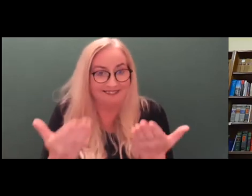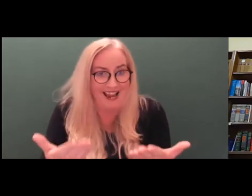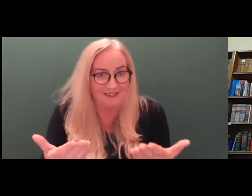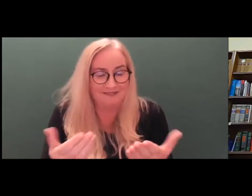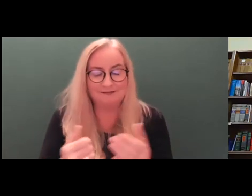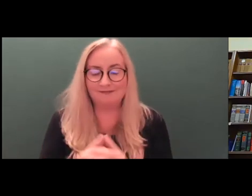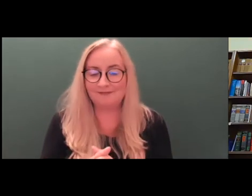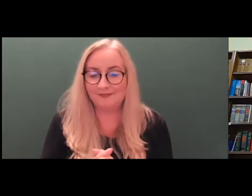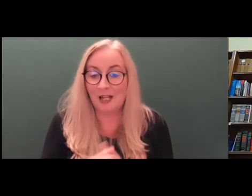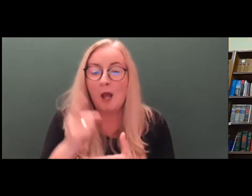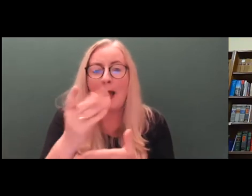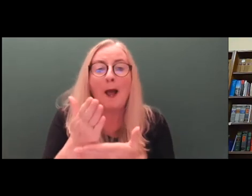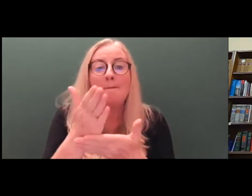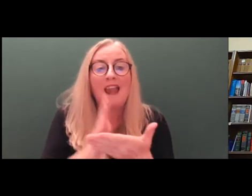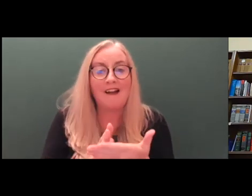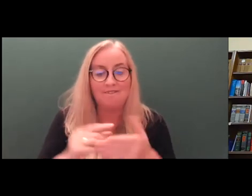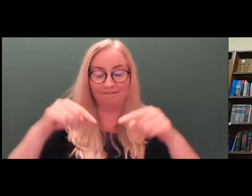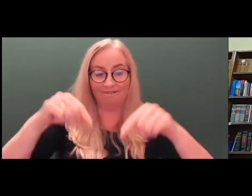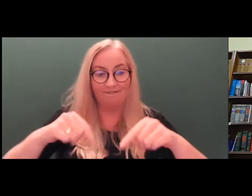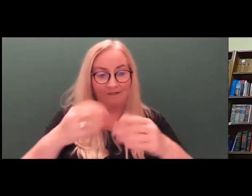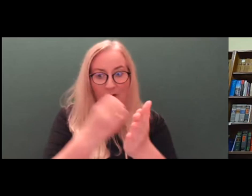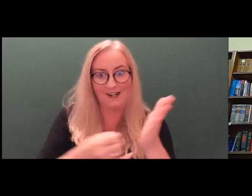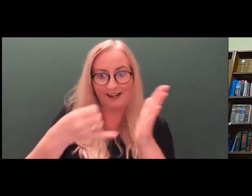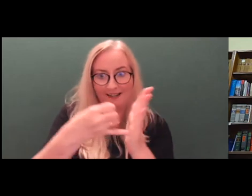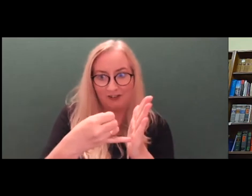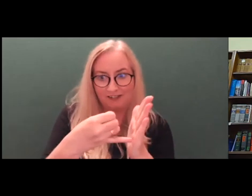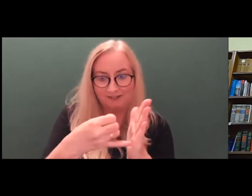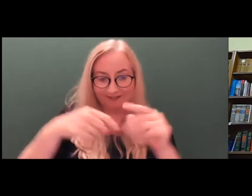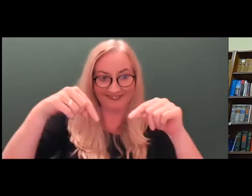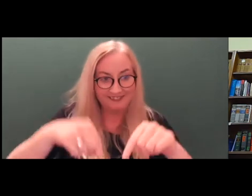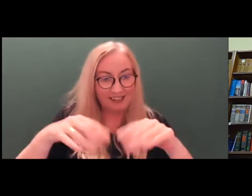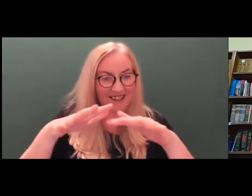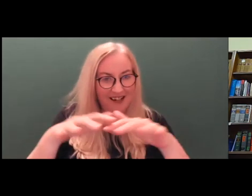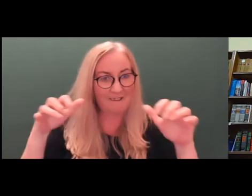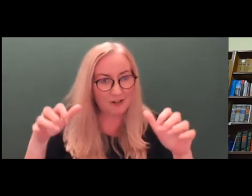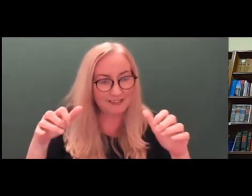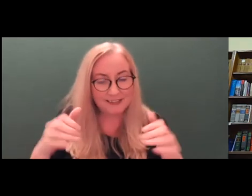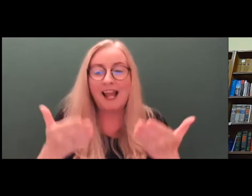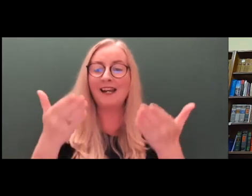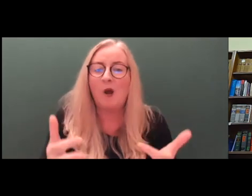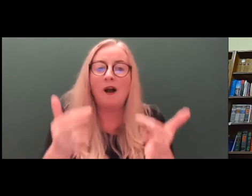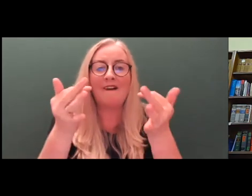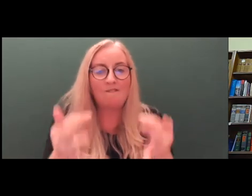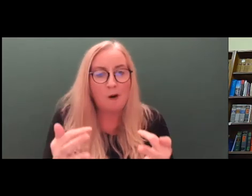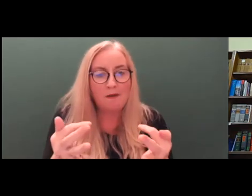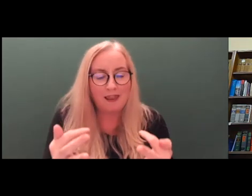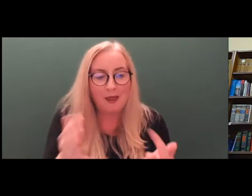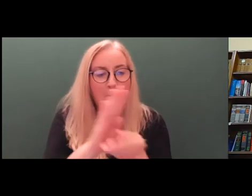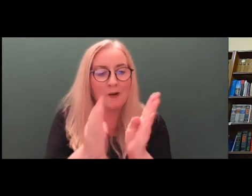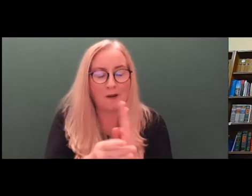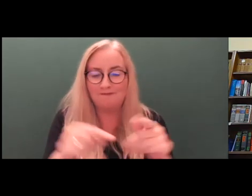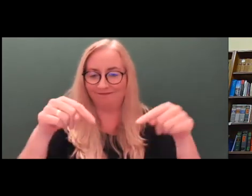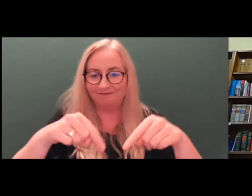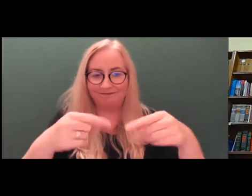on behalf of the organizers of this conference, to formally draw to a close.